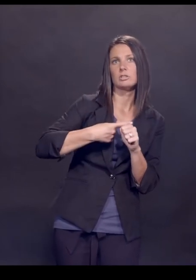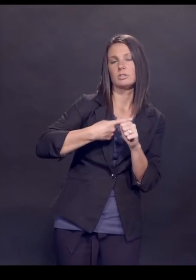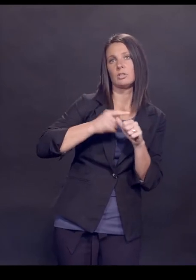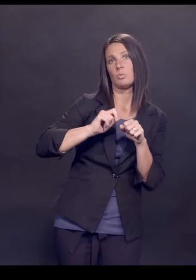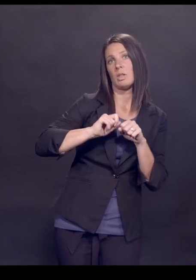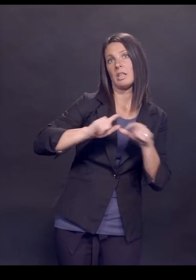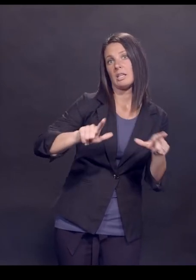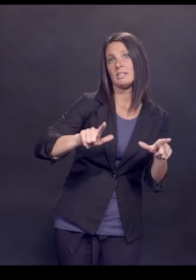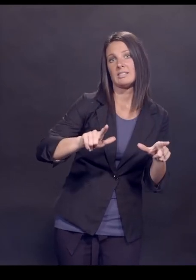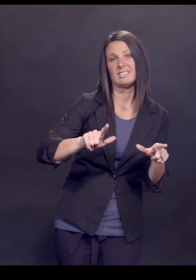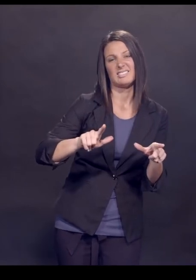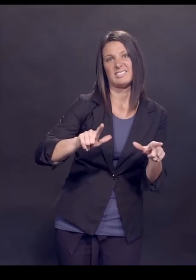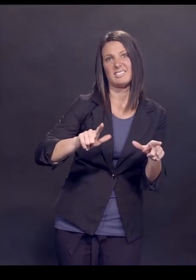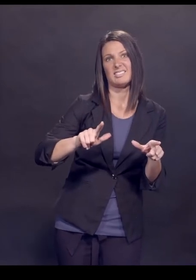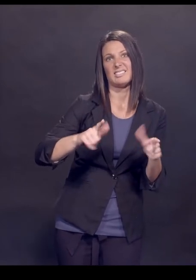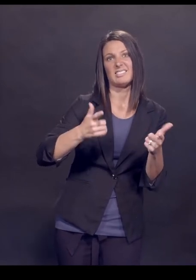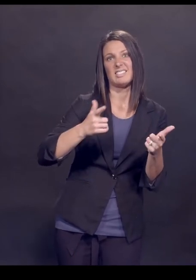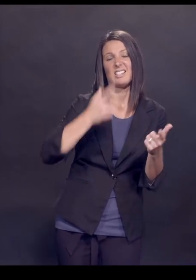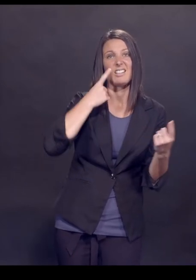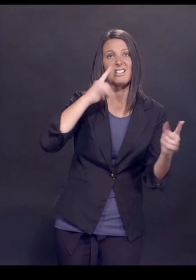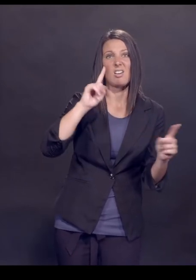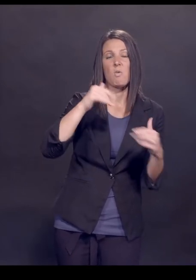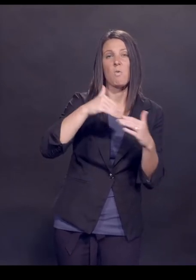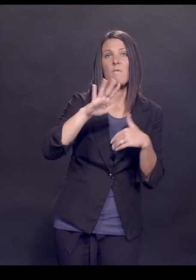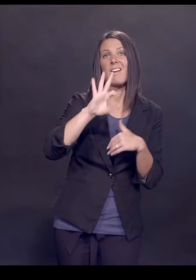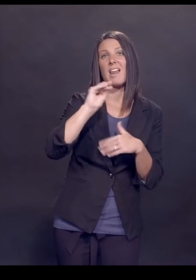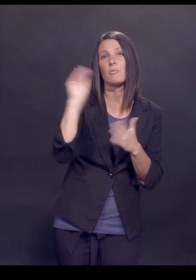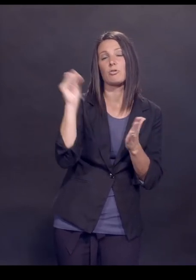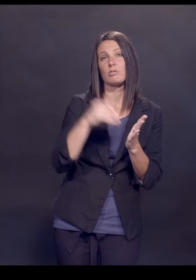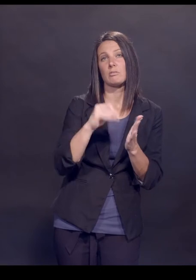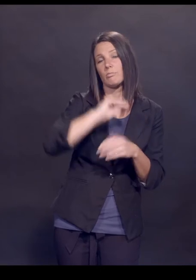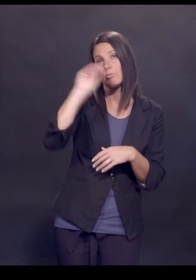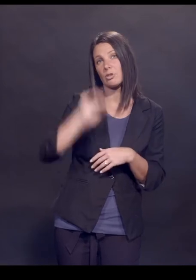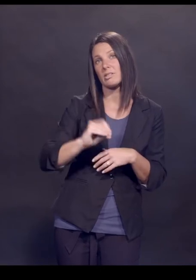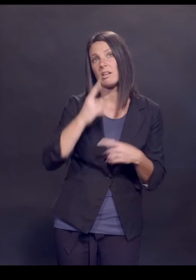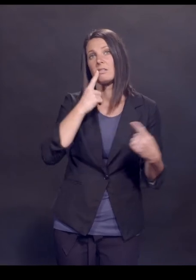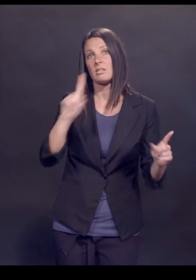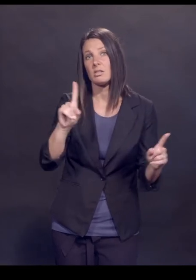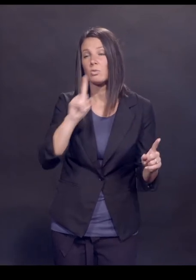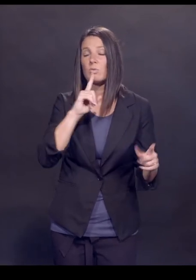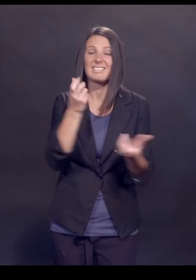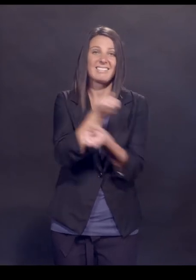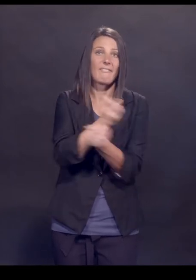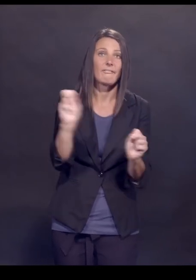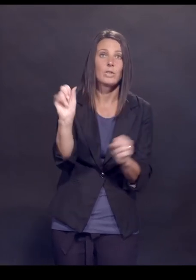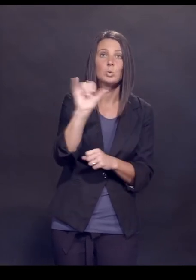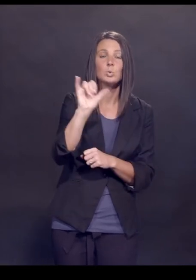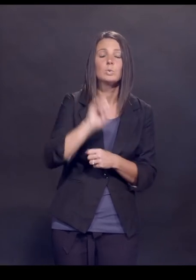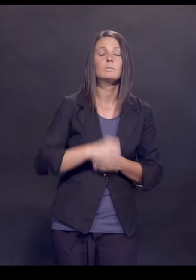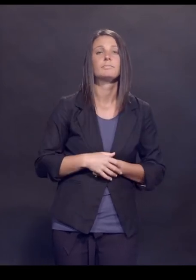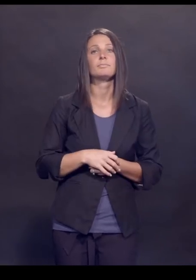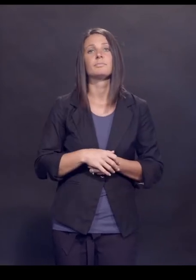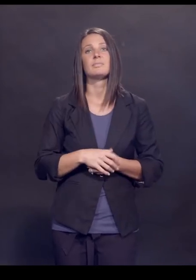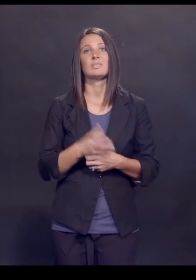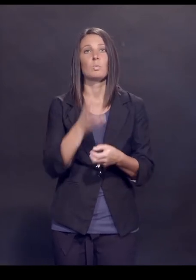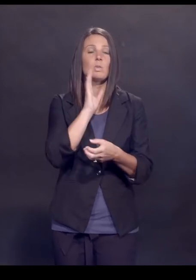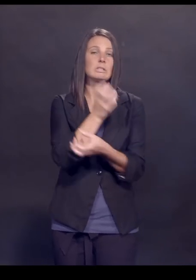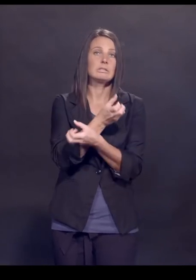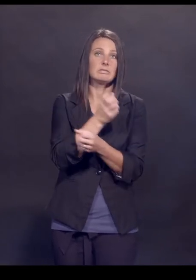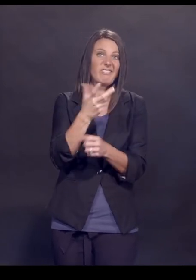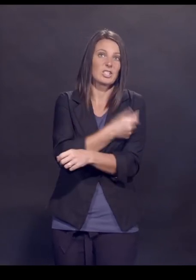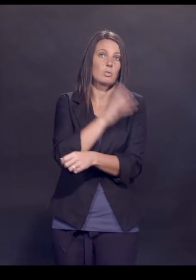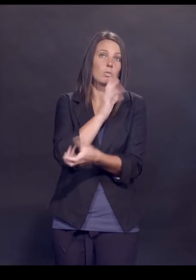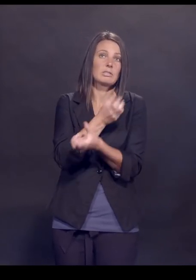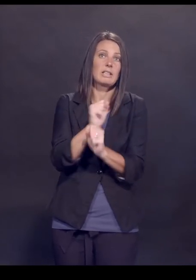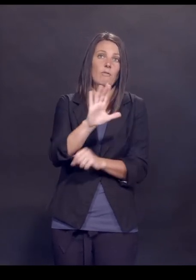efficacy, had vaccines efficacy in greater than 90 percent and are remarkably safe and save your life. And so it is